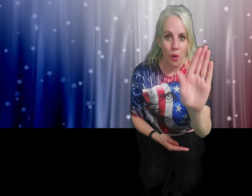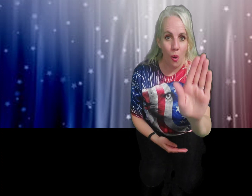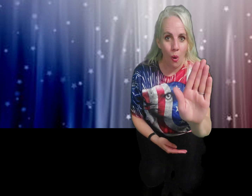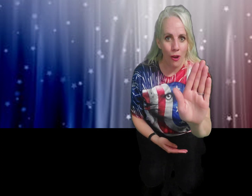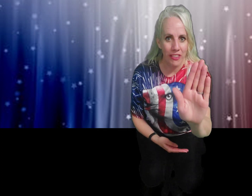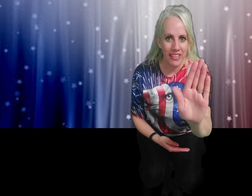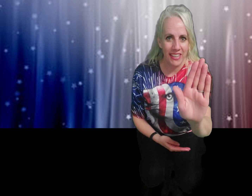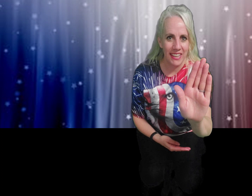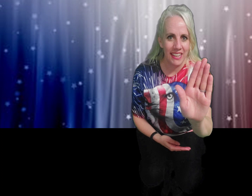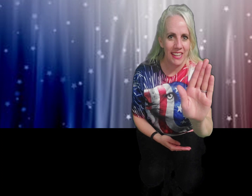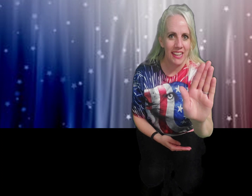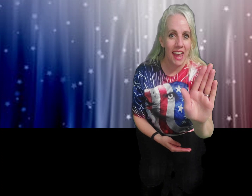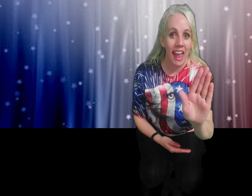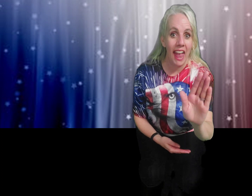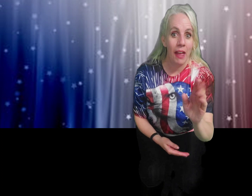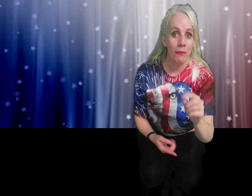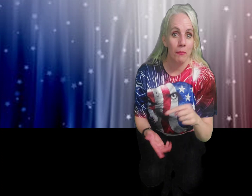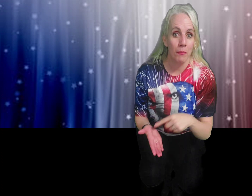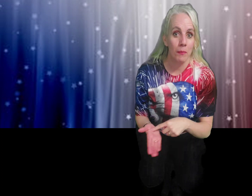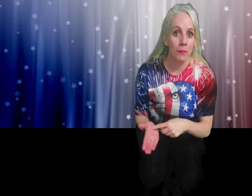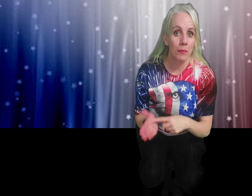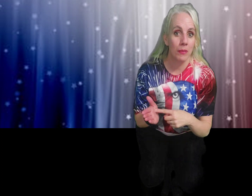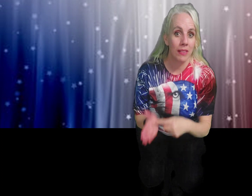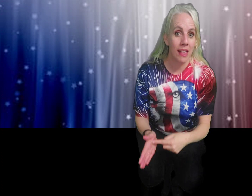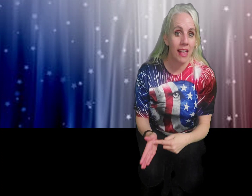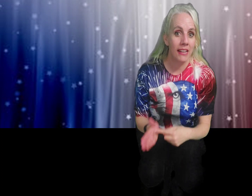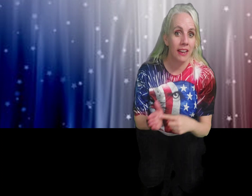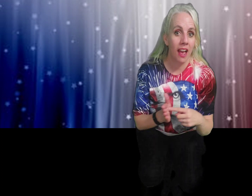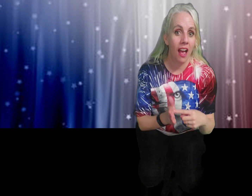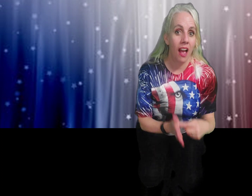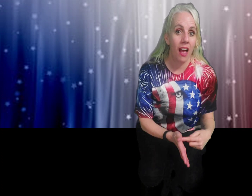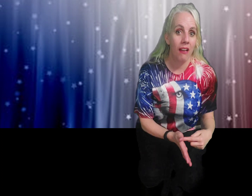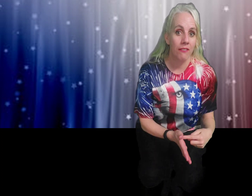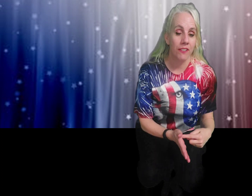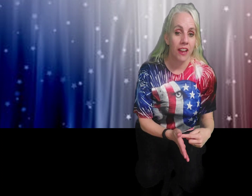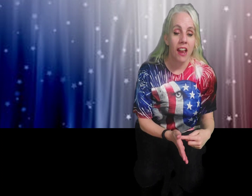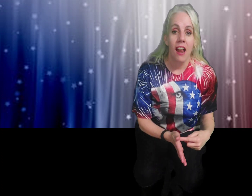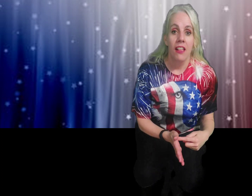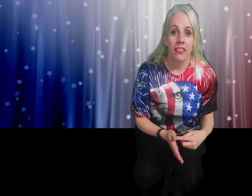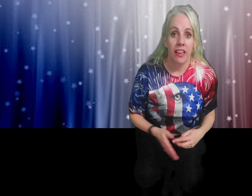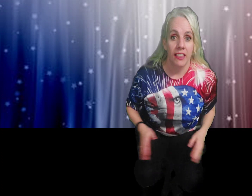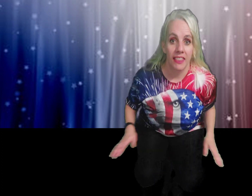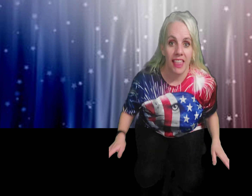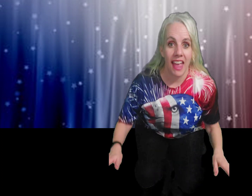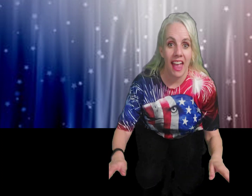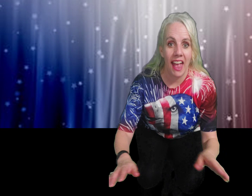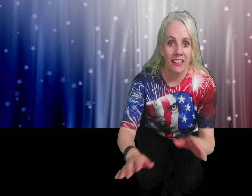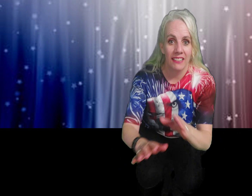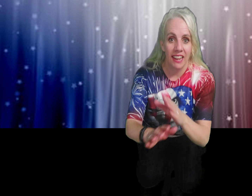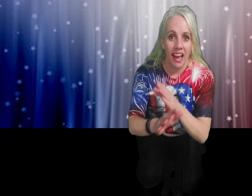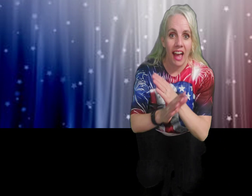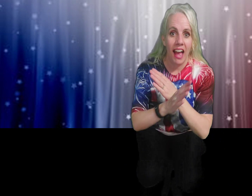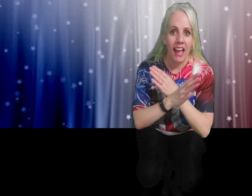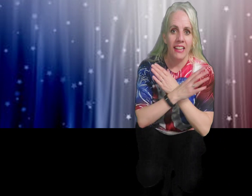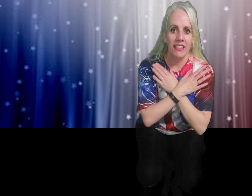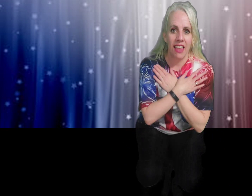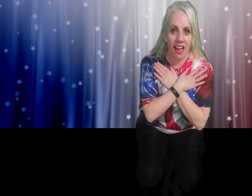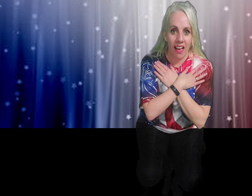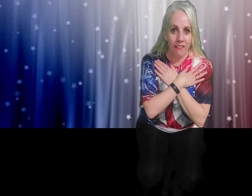You're the emblem of the land I love.